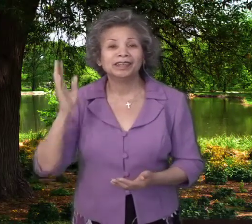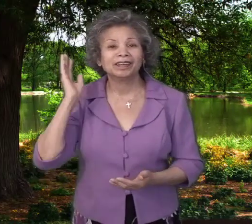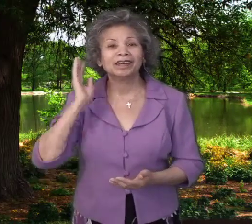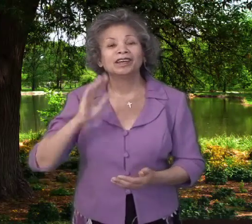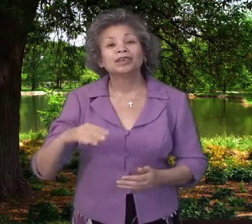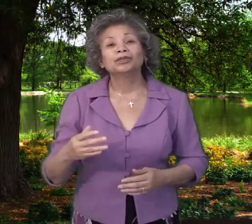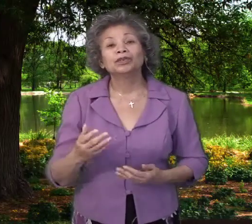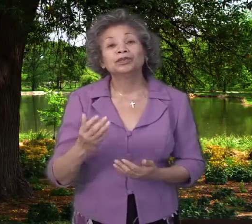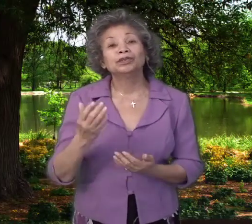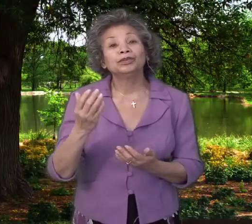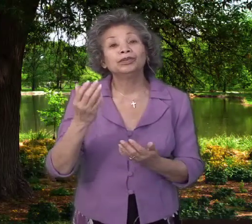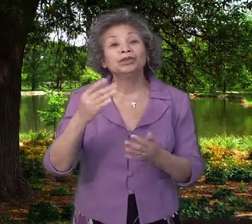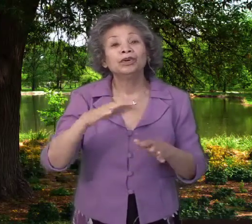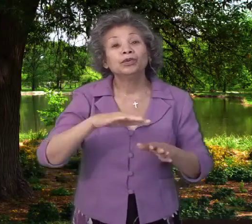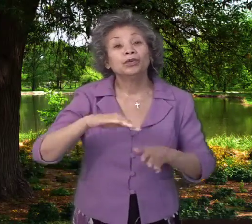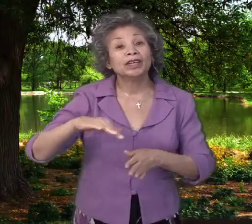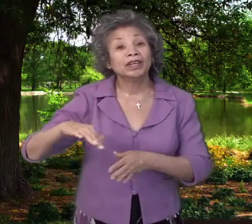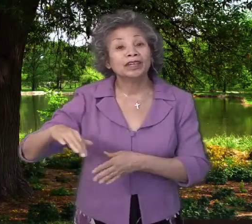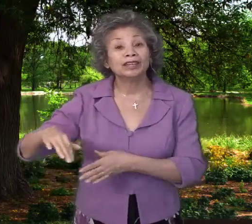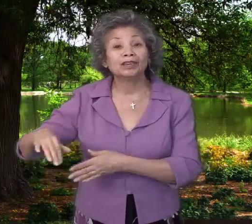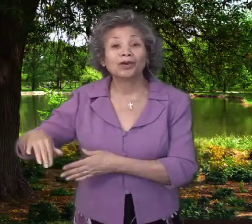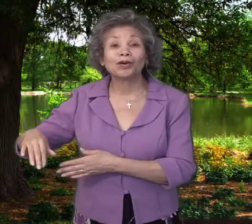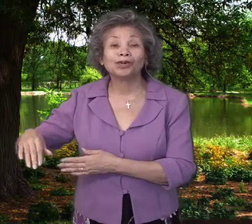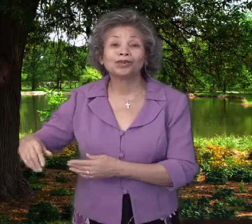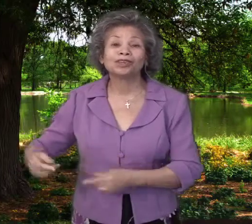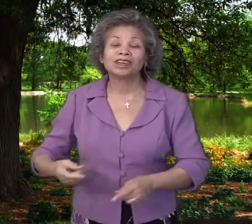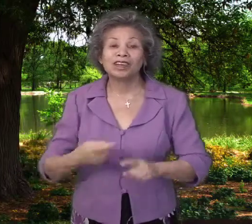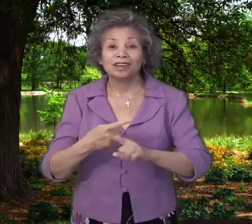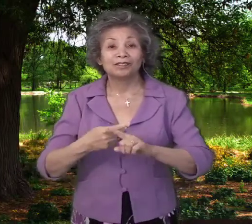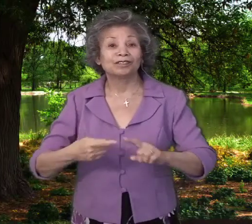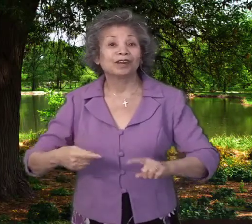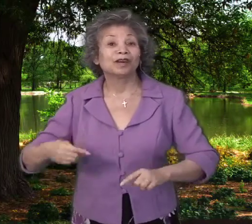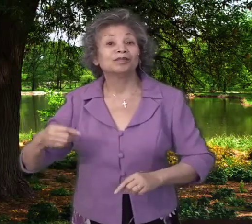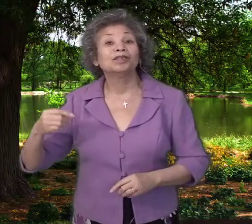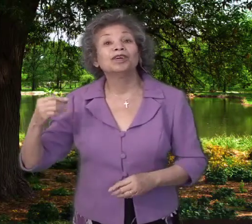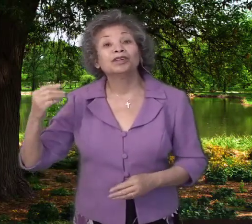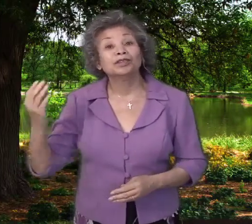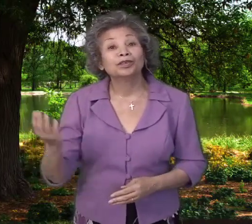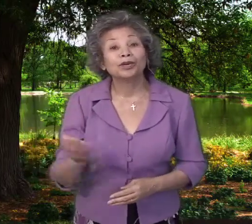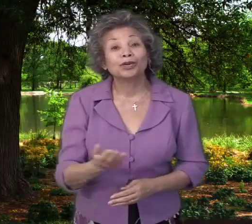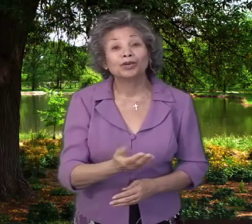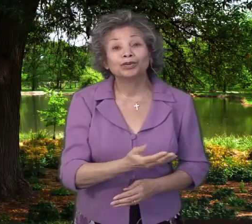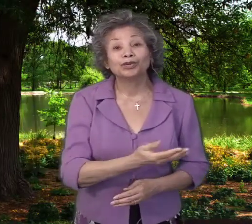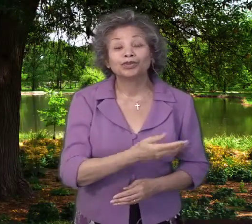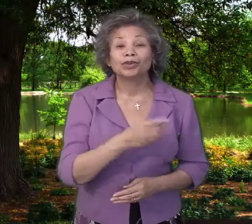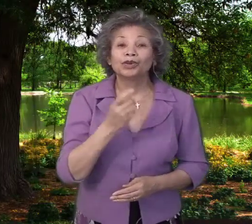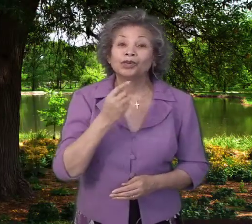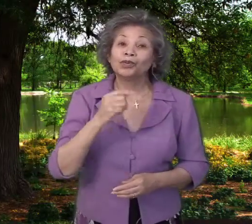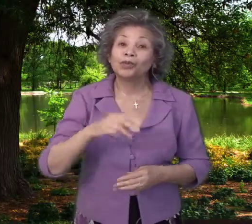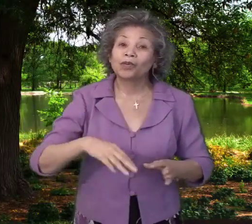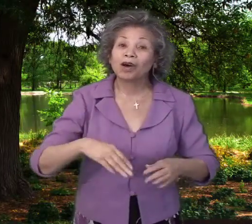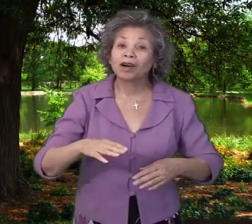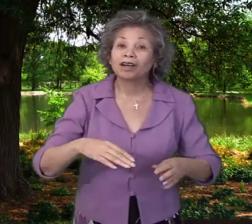will you withhold from those who walk